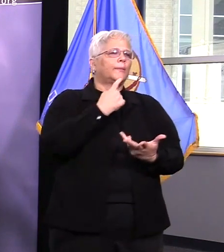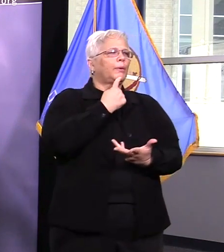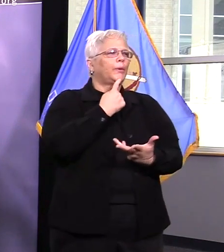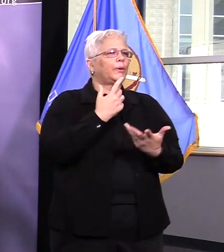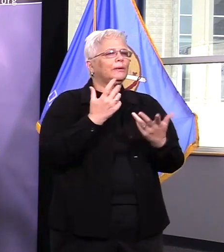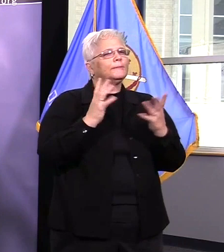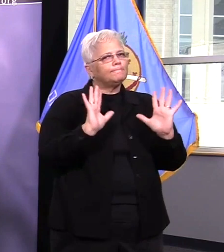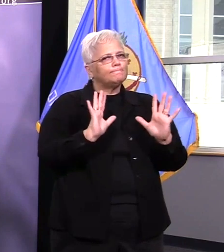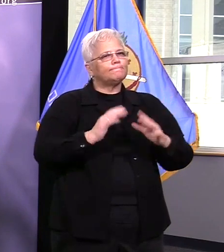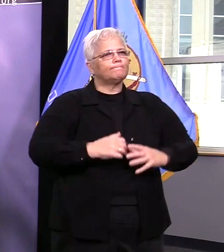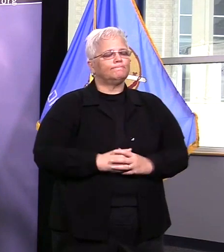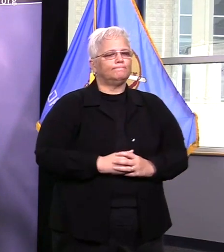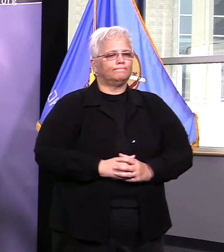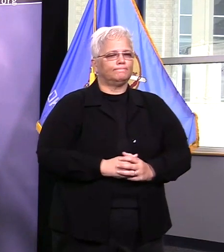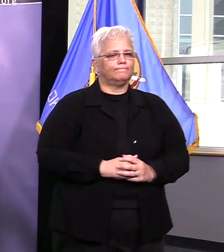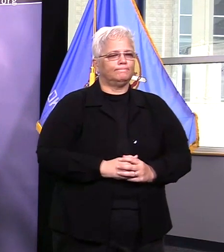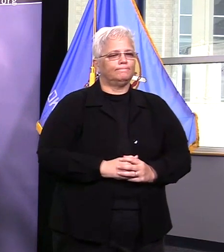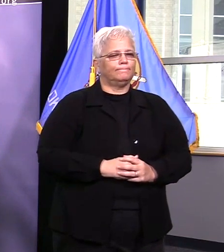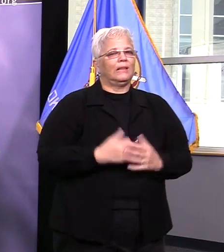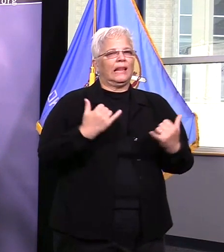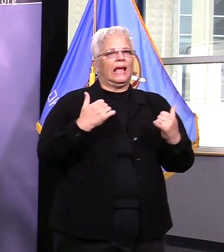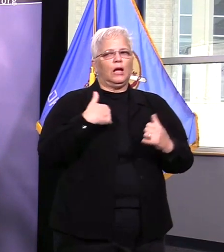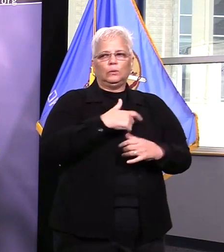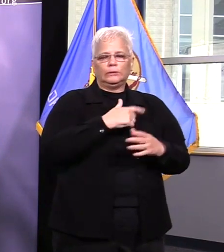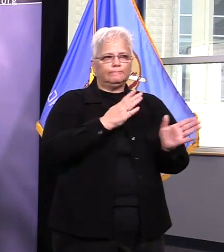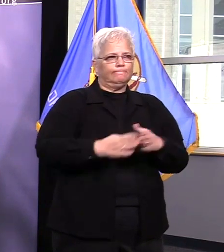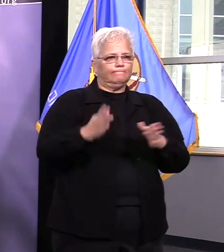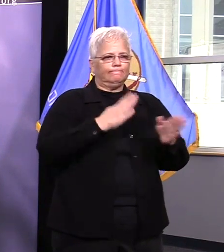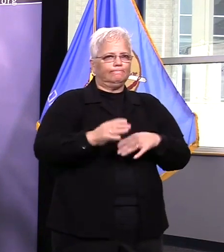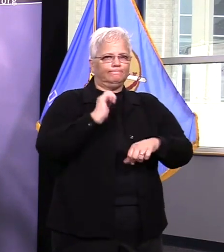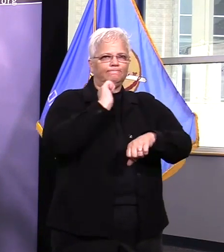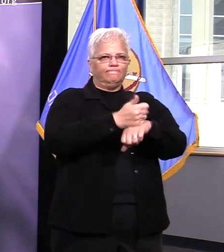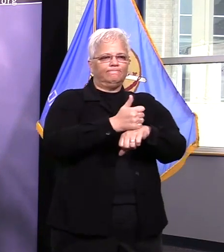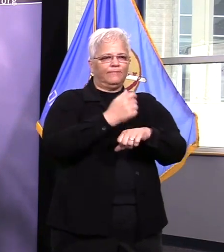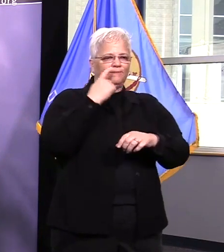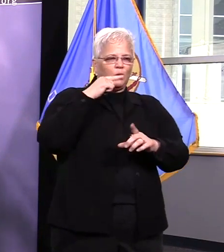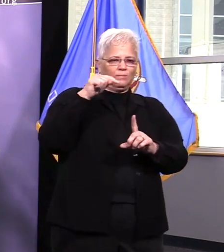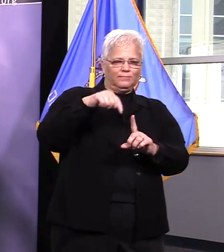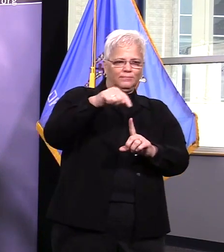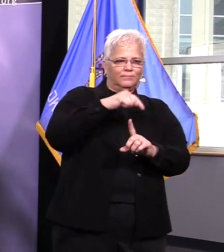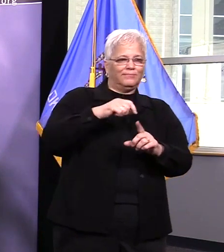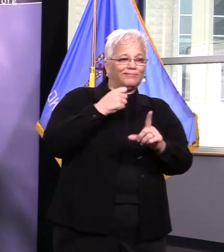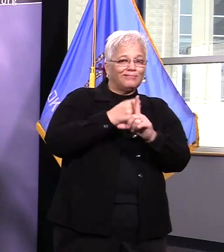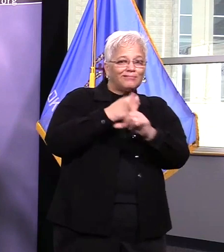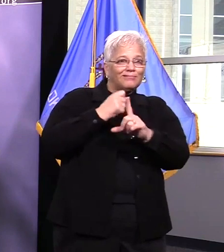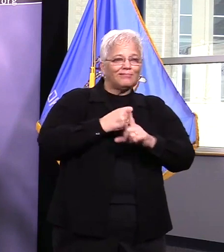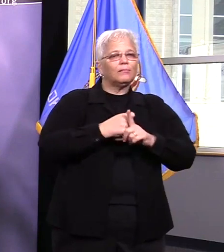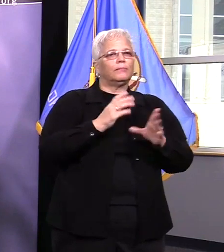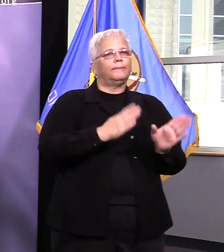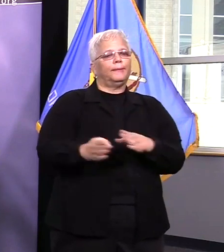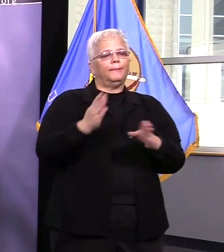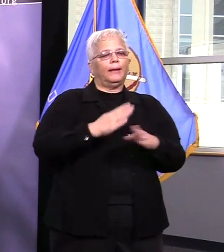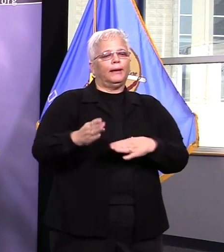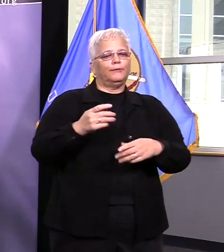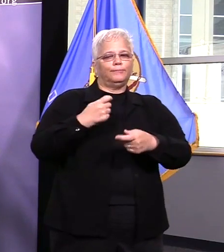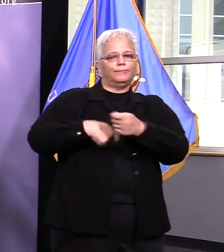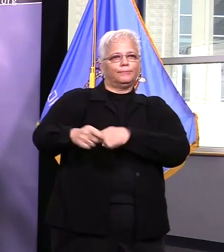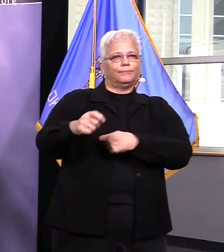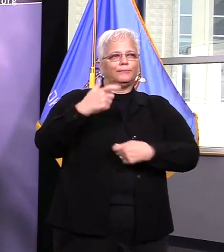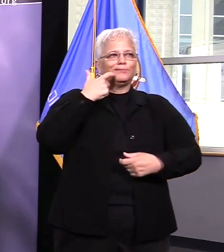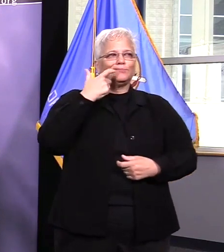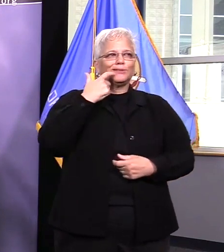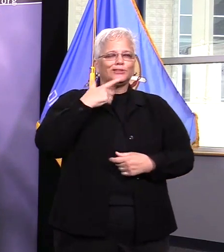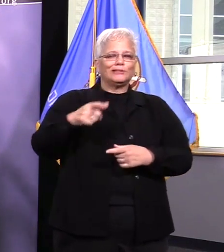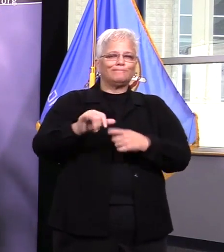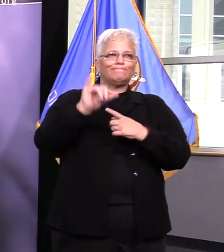we do have plans in place in the event that we need to make up for that evening shift dispatching court operations